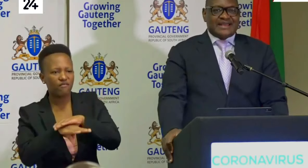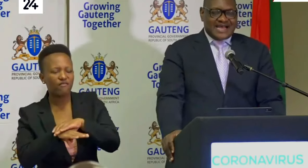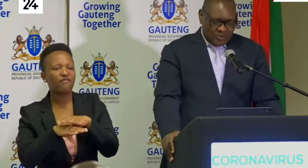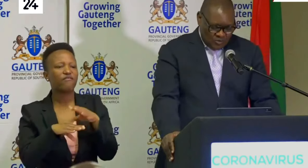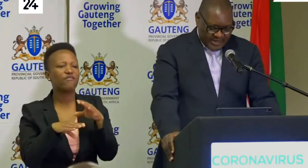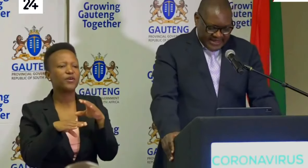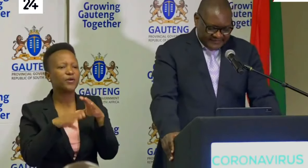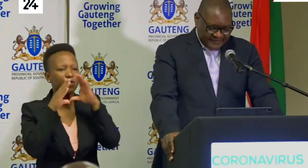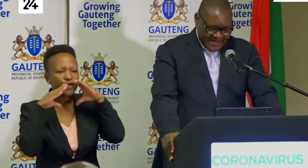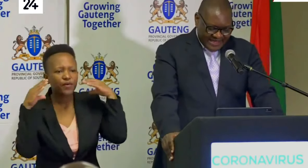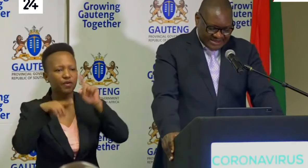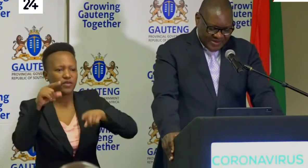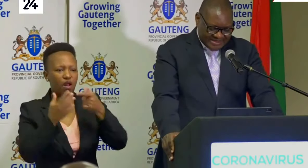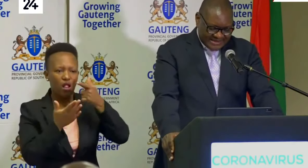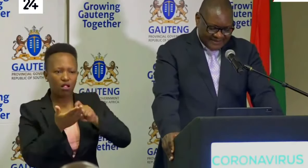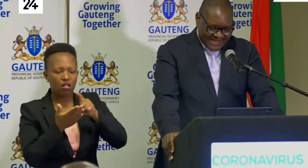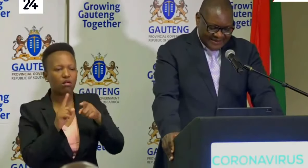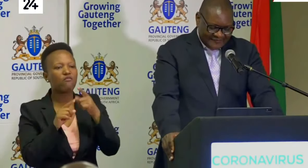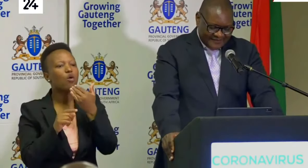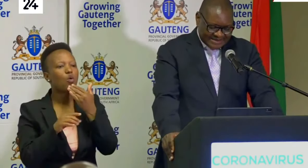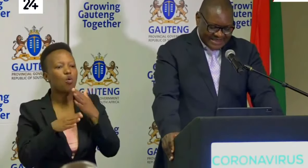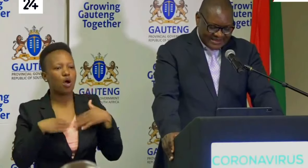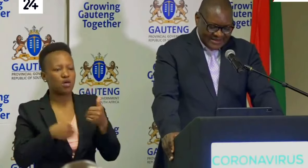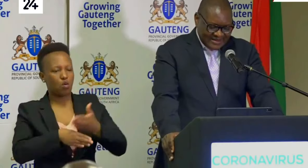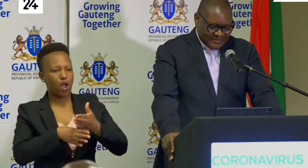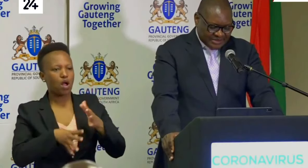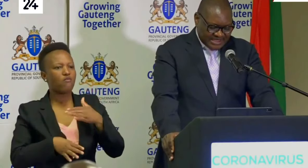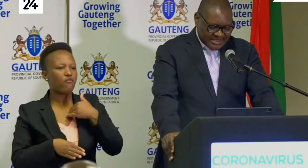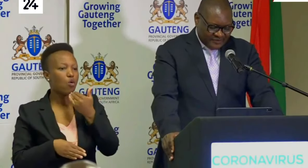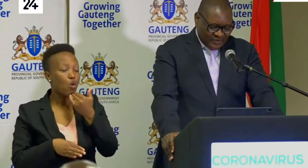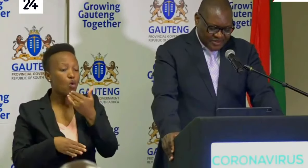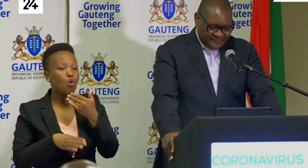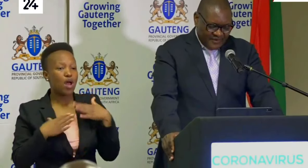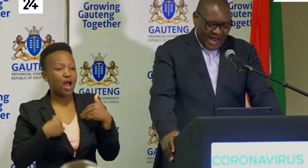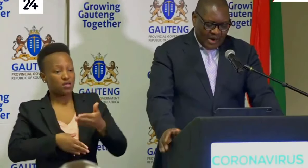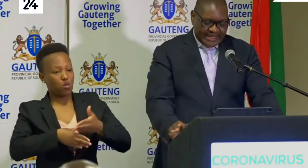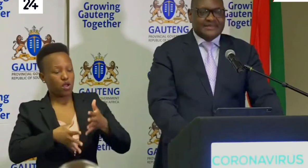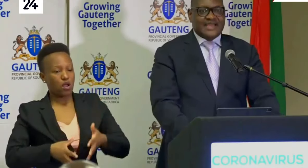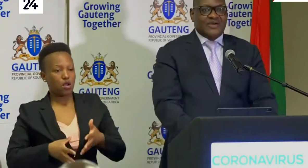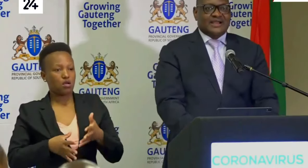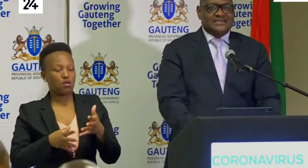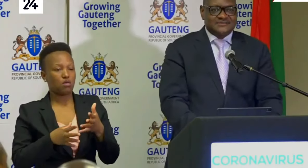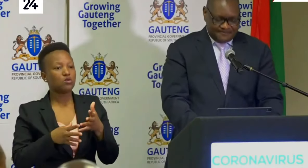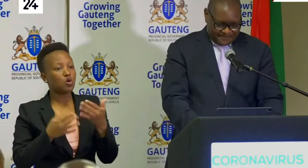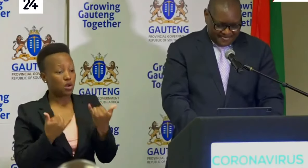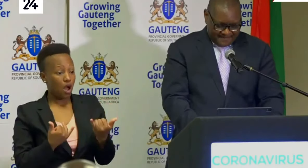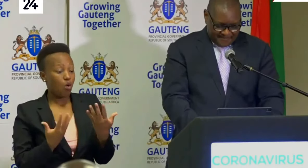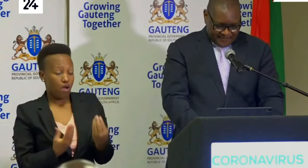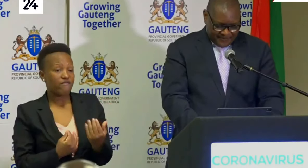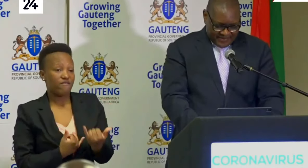speak now, we have adequate supply of personal protective clothing for our healthcare workers.